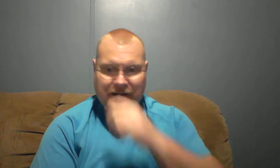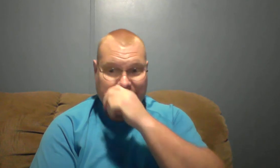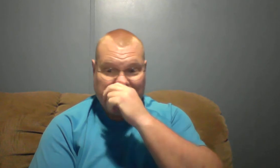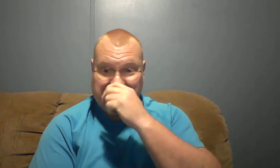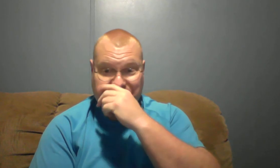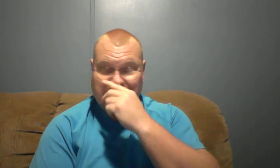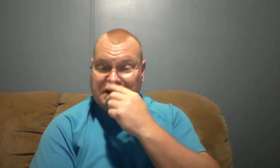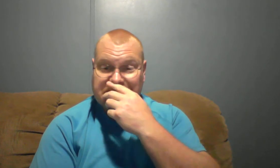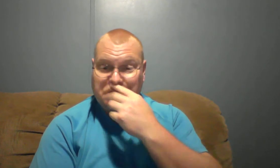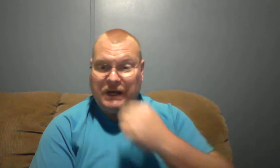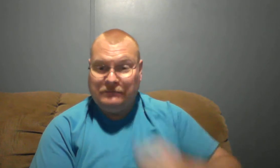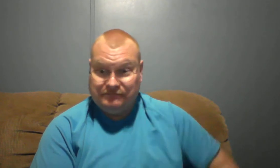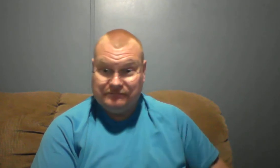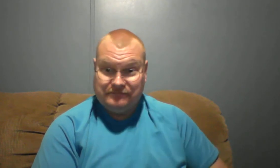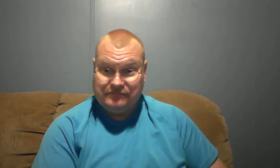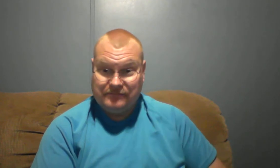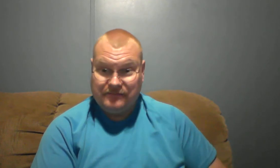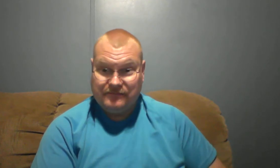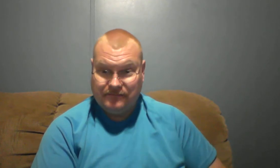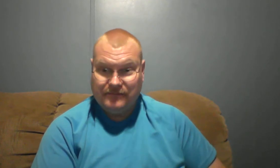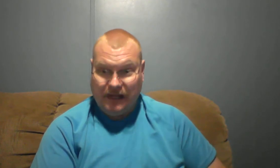It's for us as well. Amen.